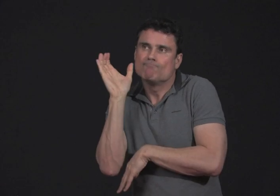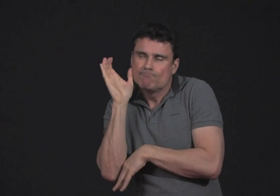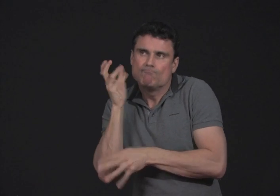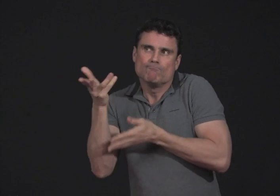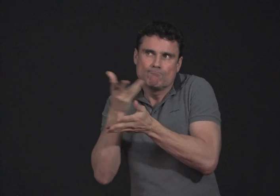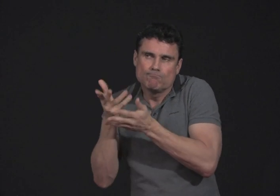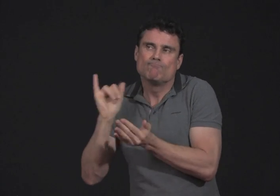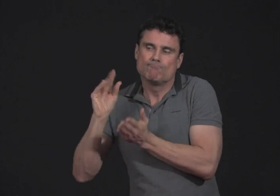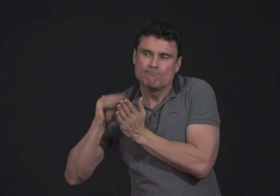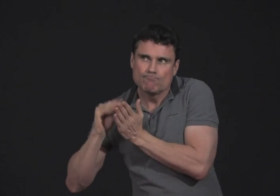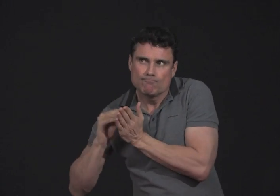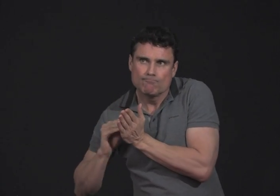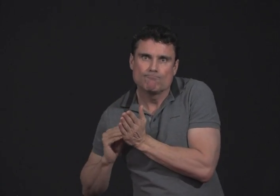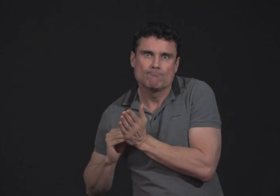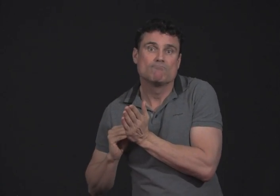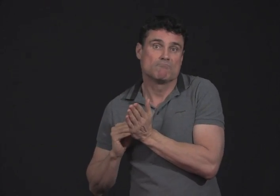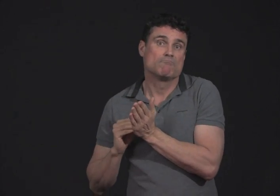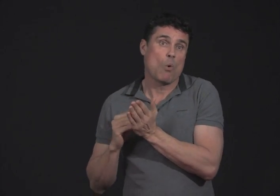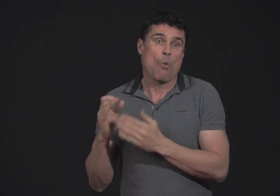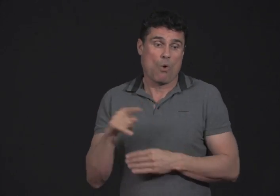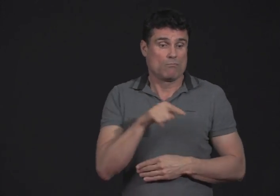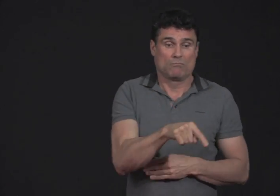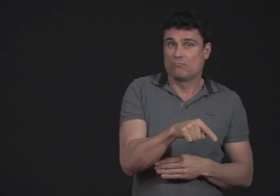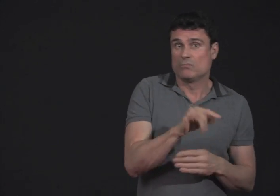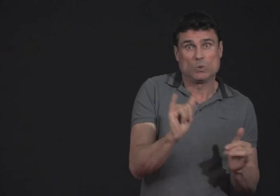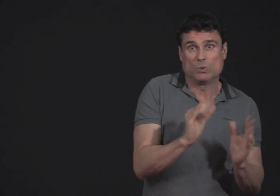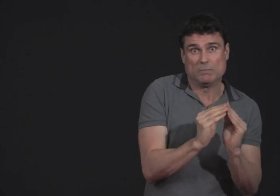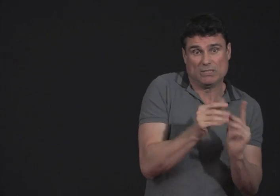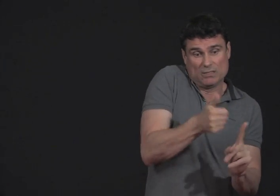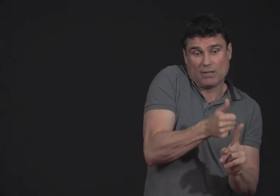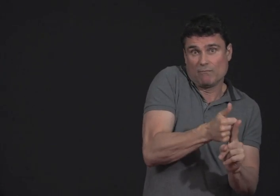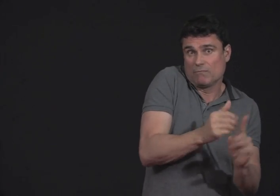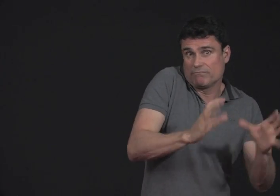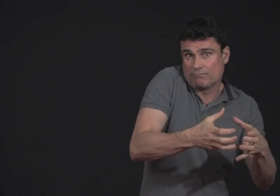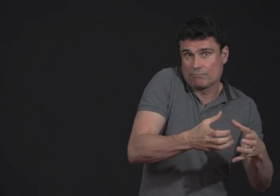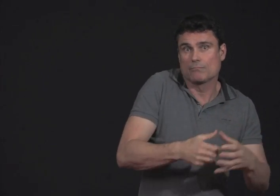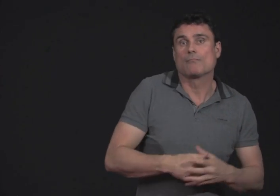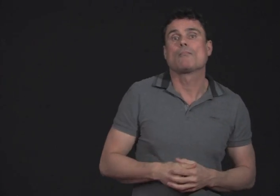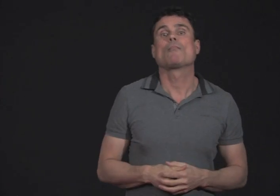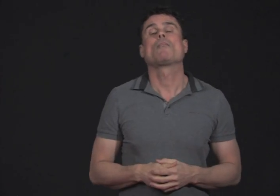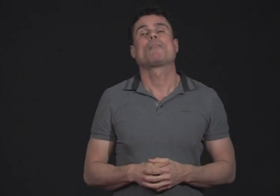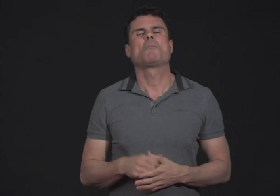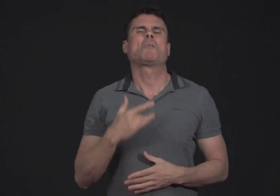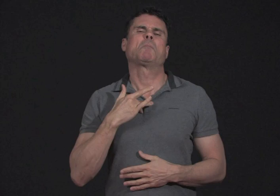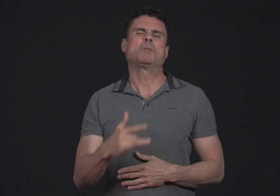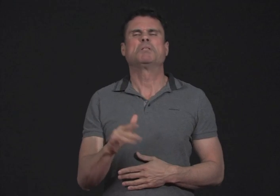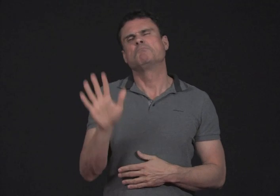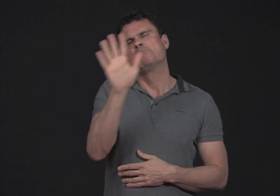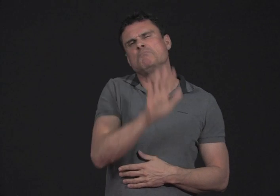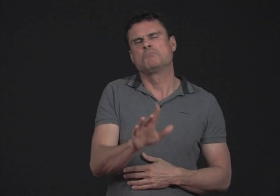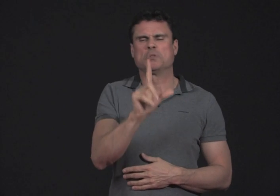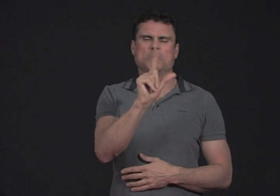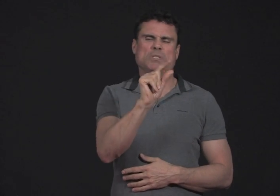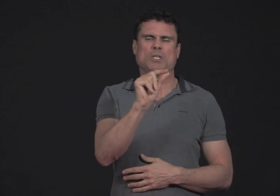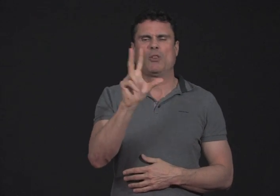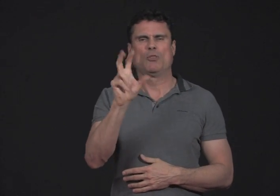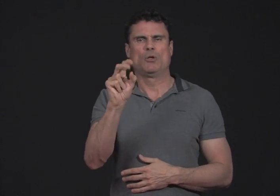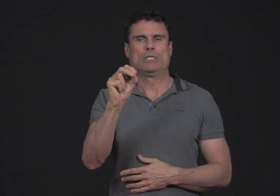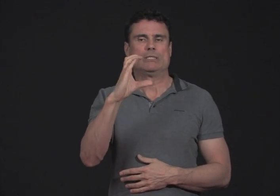staff document everything that happens in that meeting and takes it back. There are approximately 20 to 30 CRTC employees